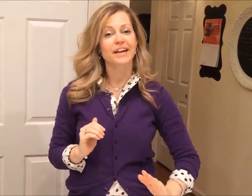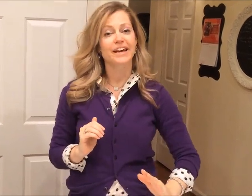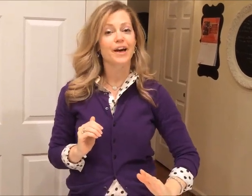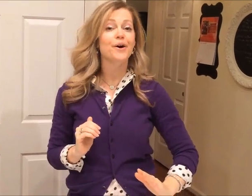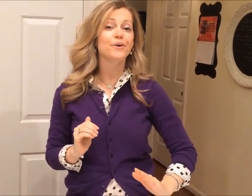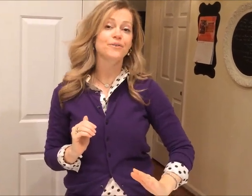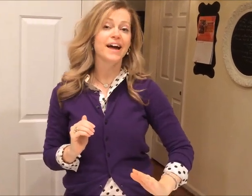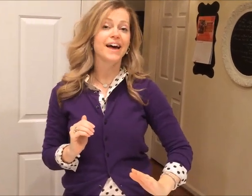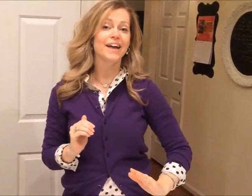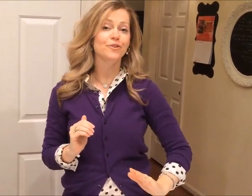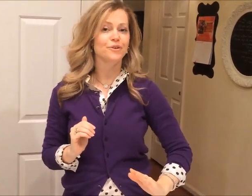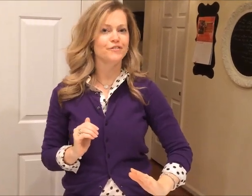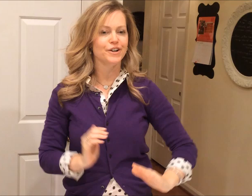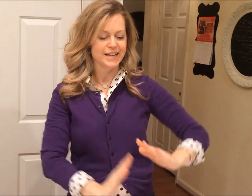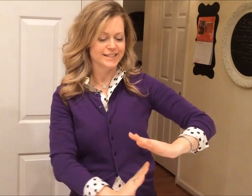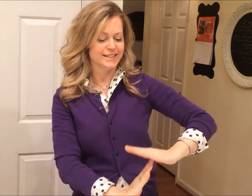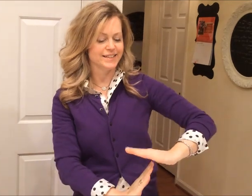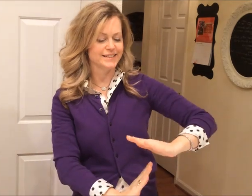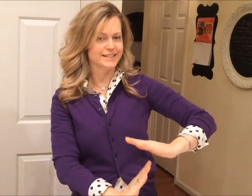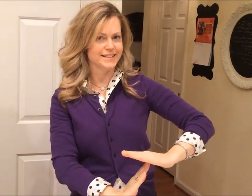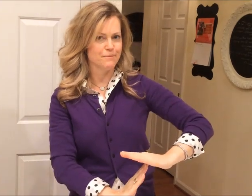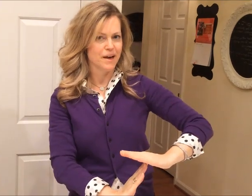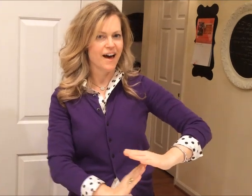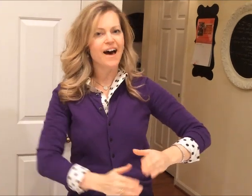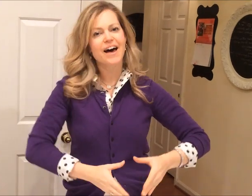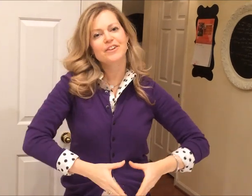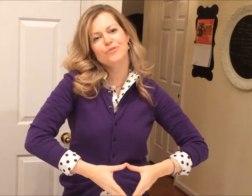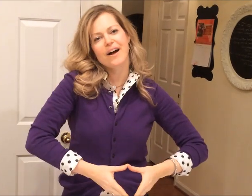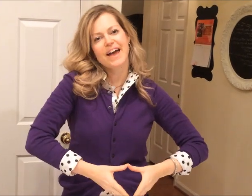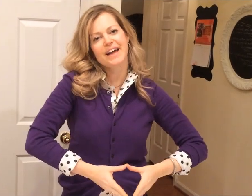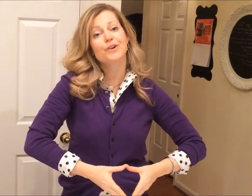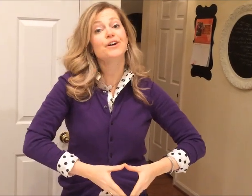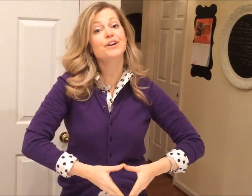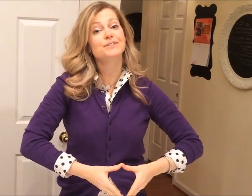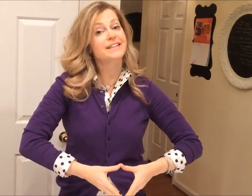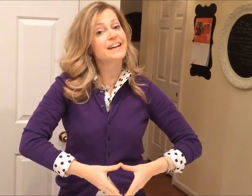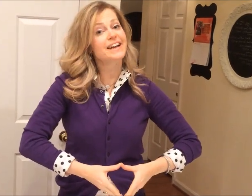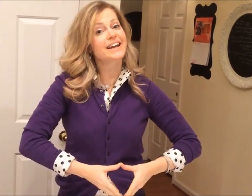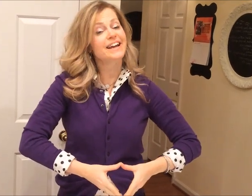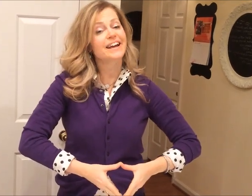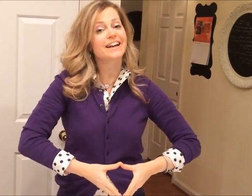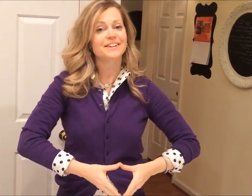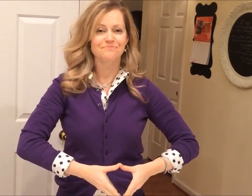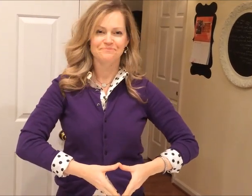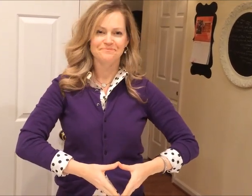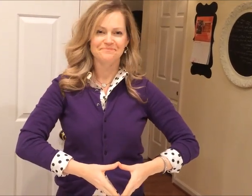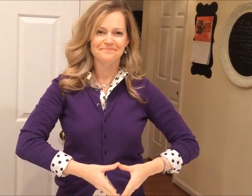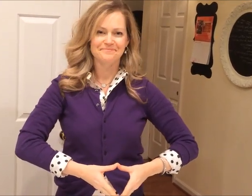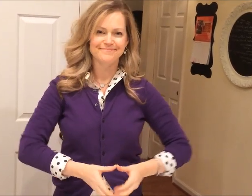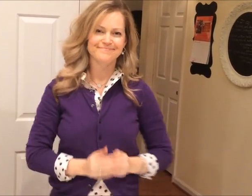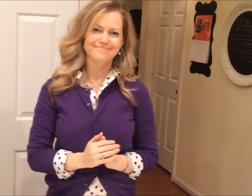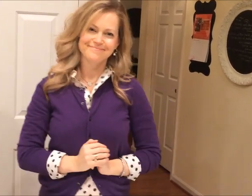Rio Grande River to Texas's tip, a triangle you see. and of göttori to around for The 1 2 3